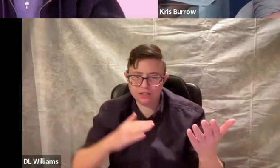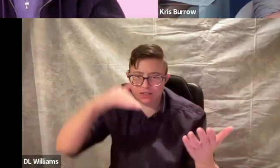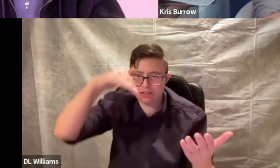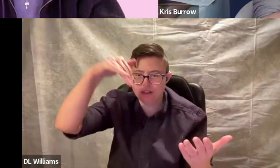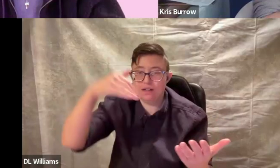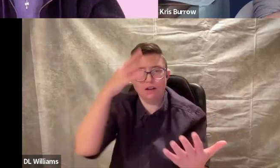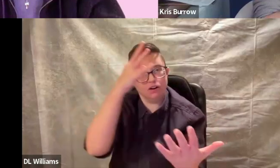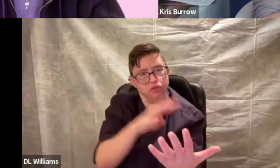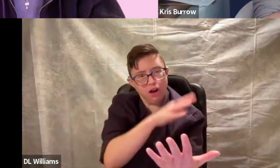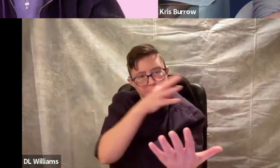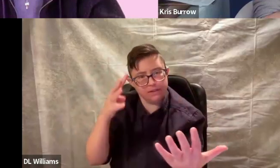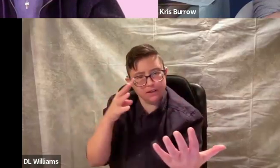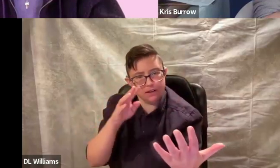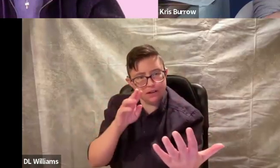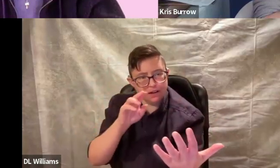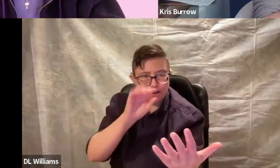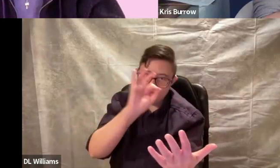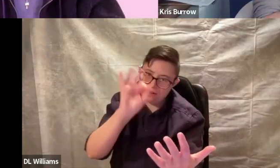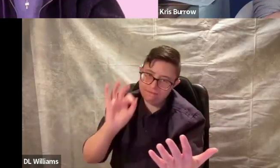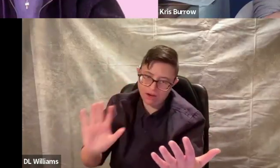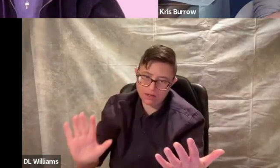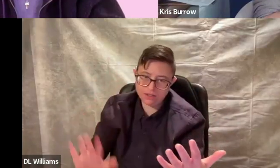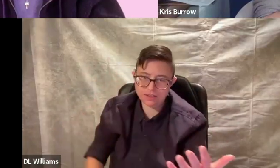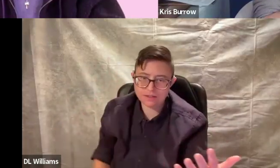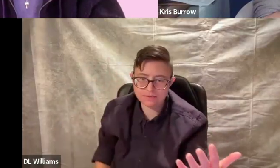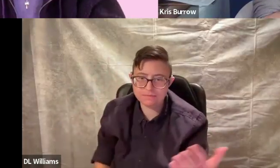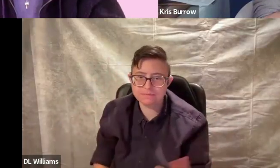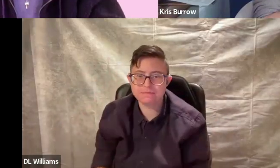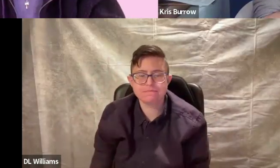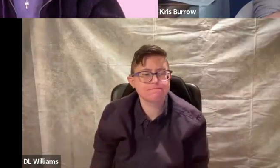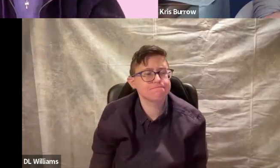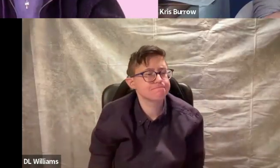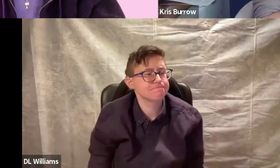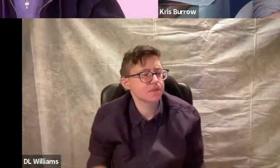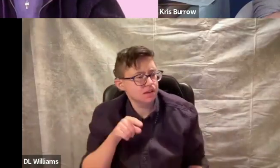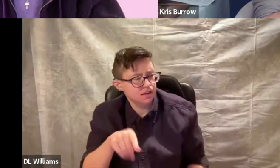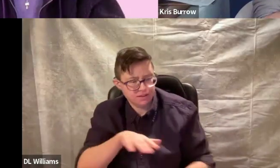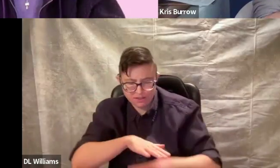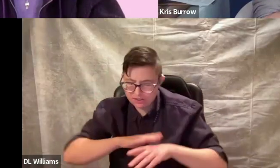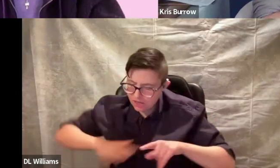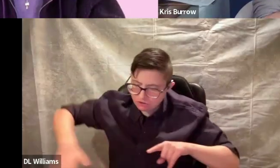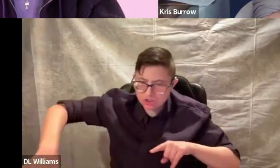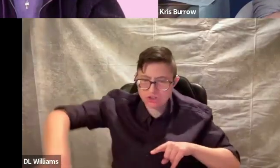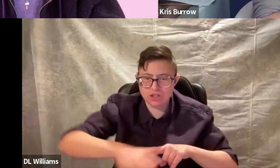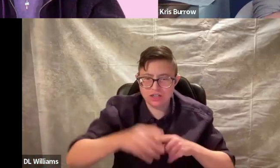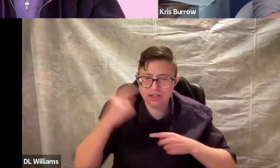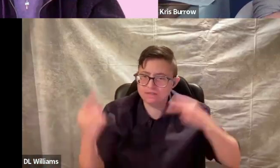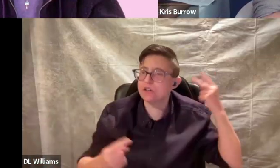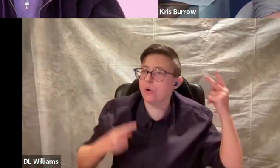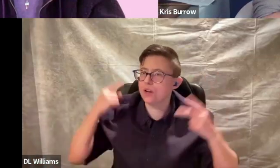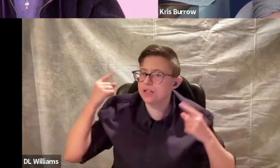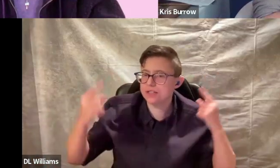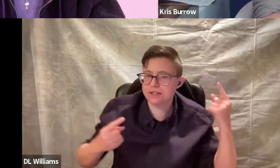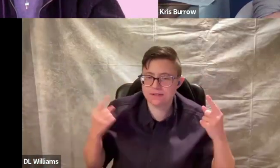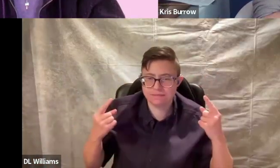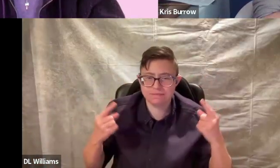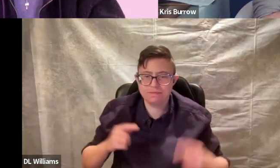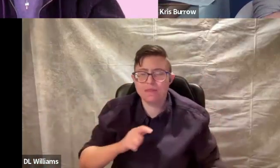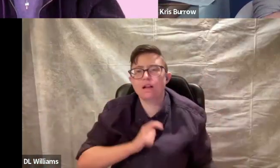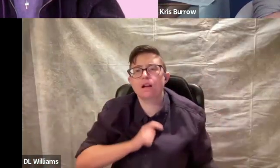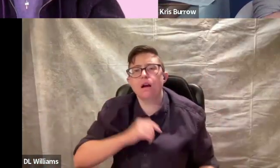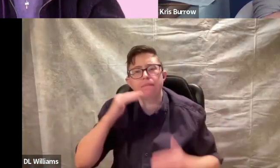peaks are graphed and defined. This territory of noise.